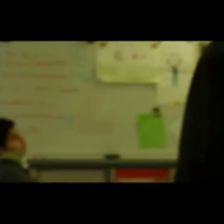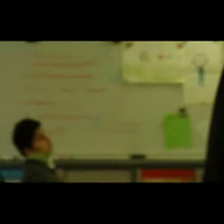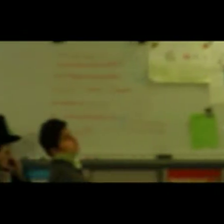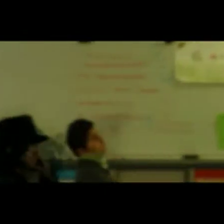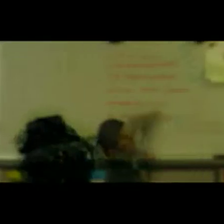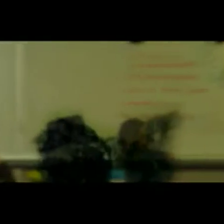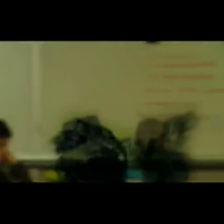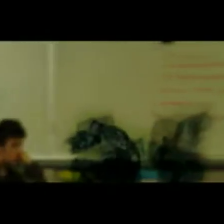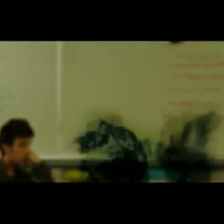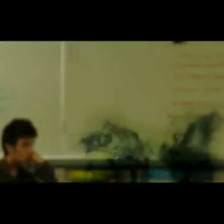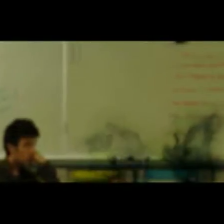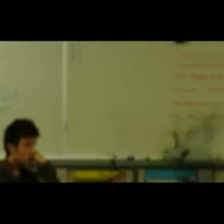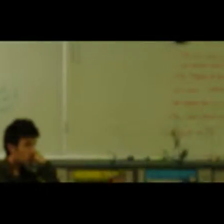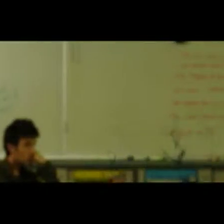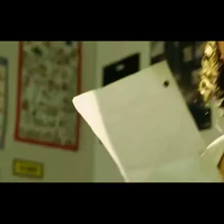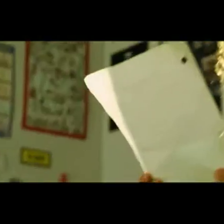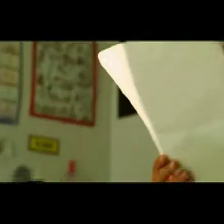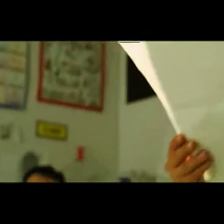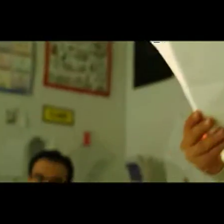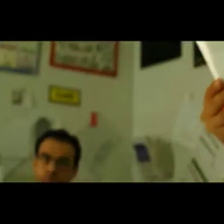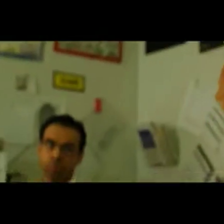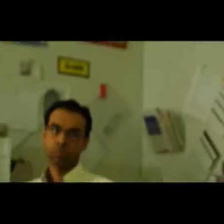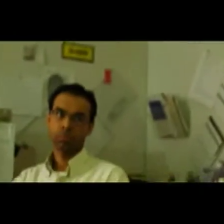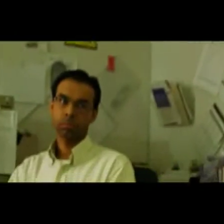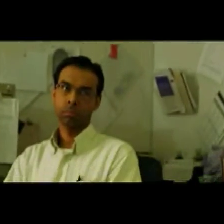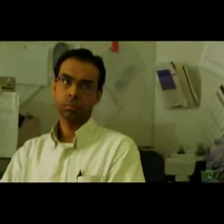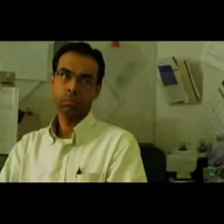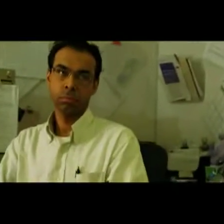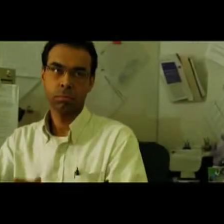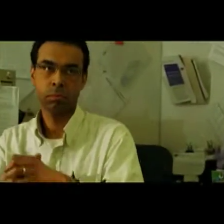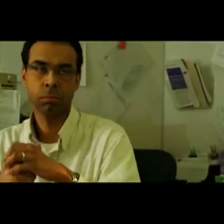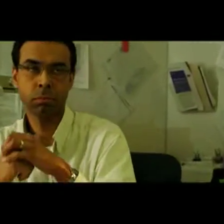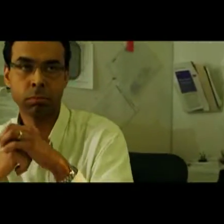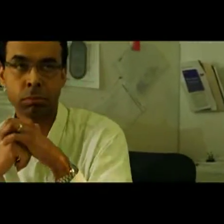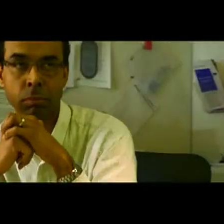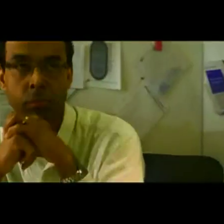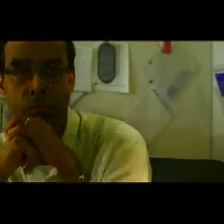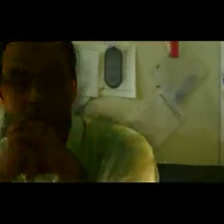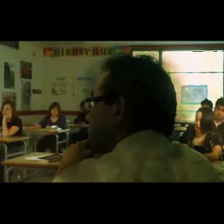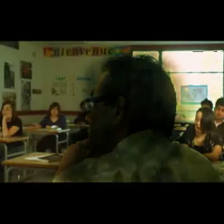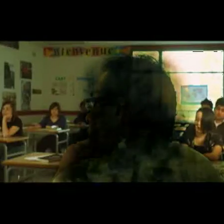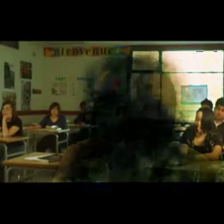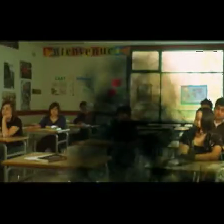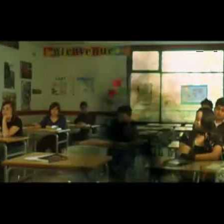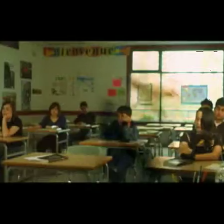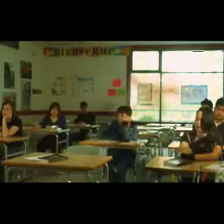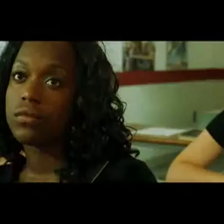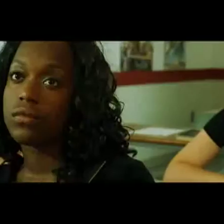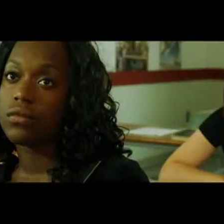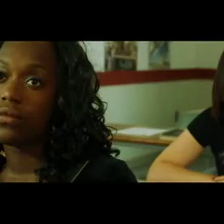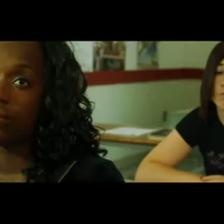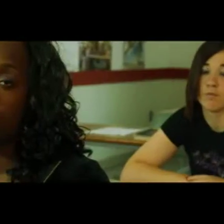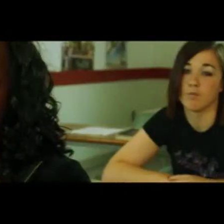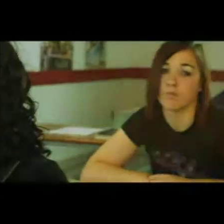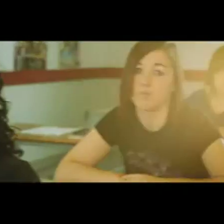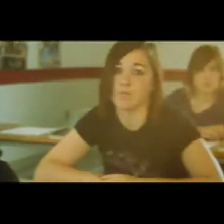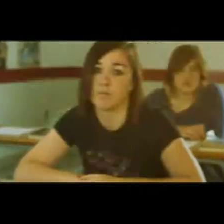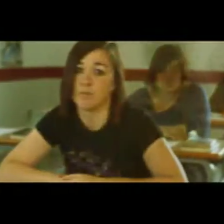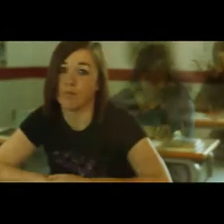To see the pain in my best friend's eyes when she was beat up for being South Asian. And when the guy at the grocery store kicks out the black kids because he thinks they're all